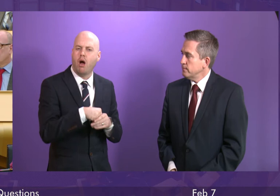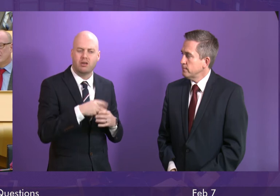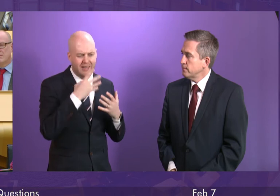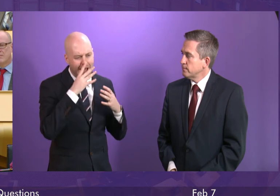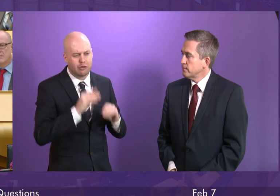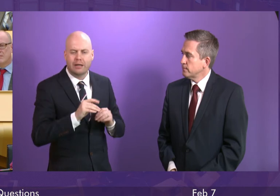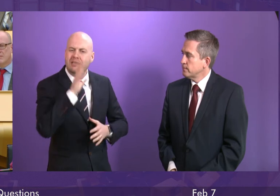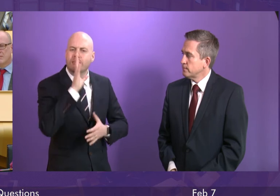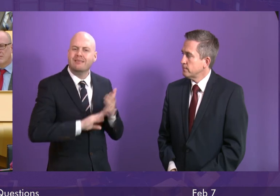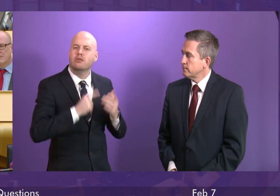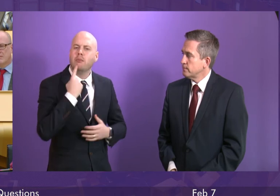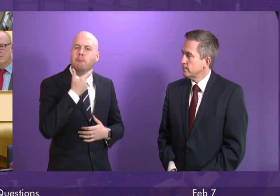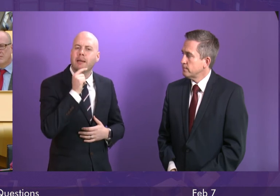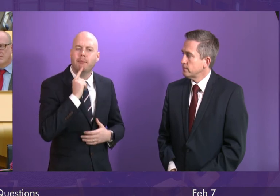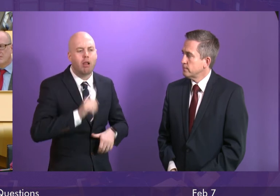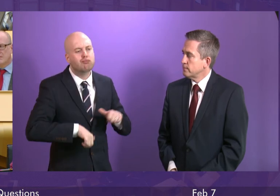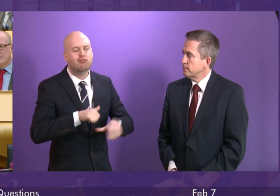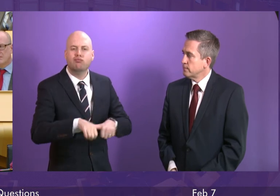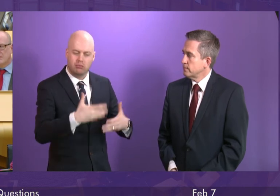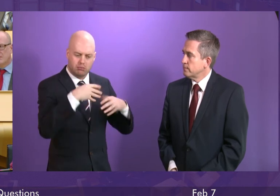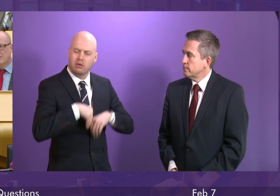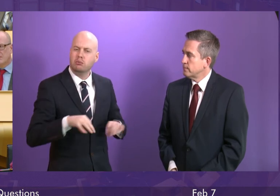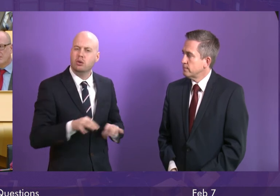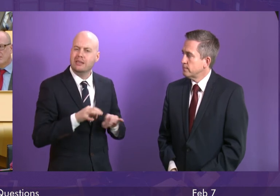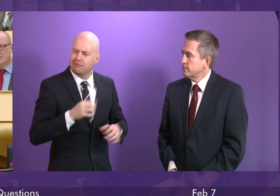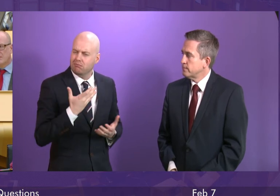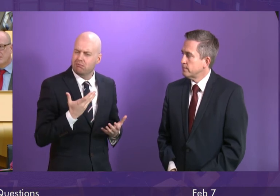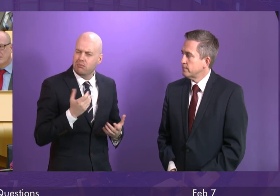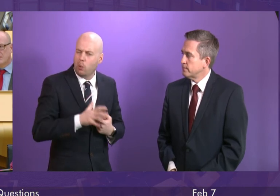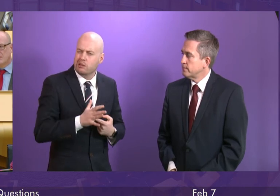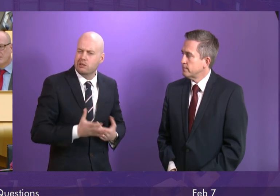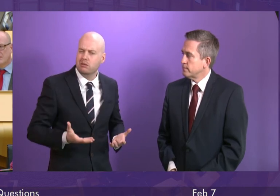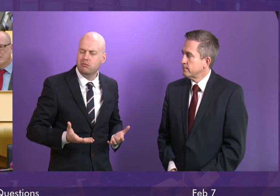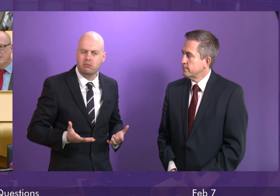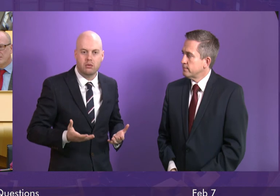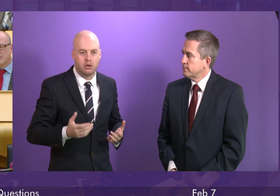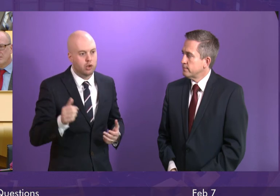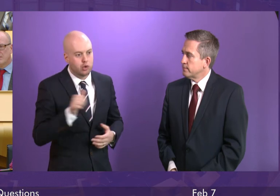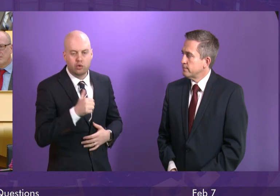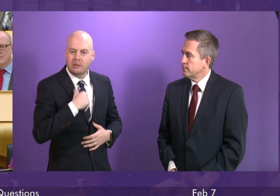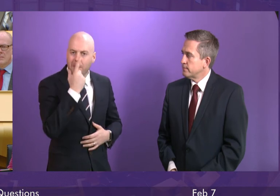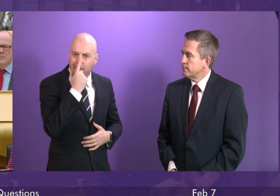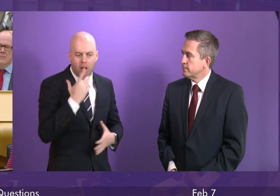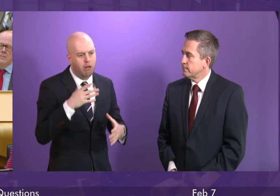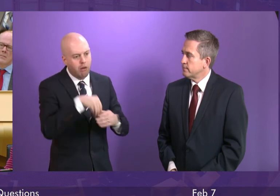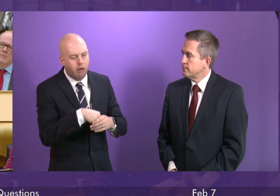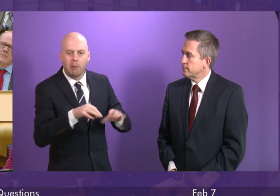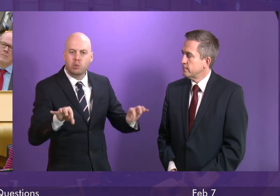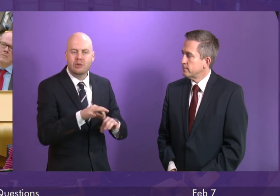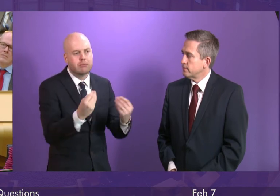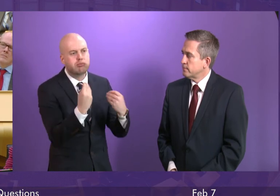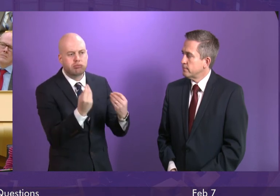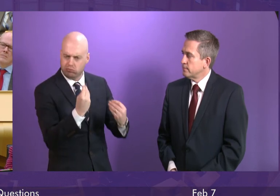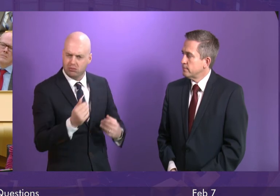experience of young people that they are able to participate in appropriate music tuition. The